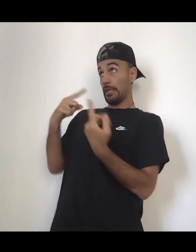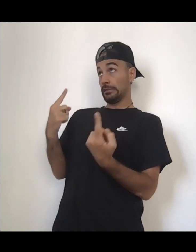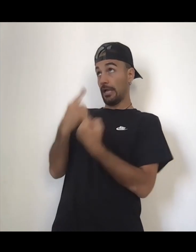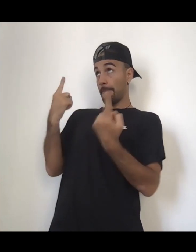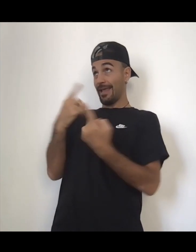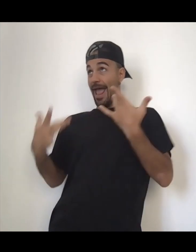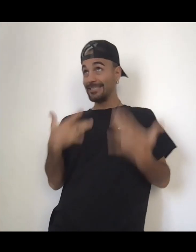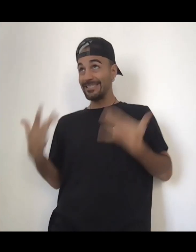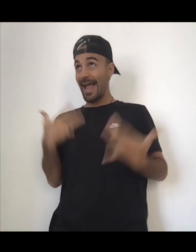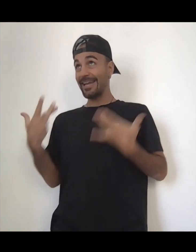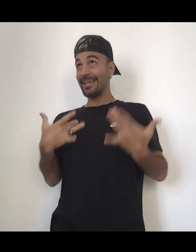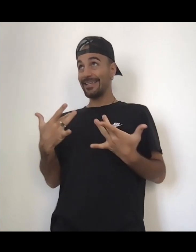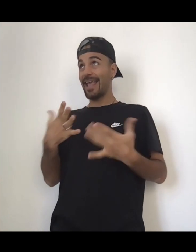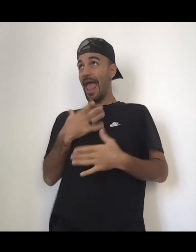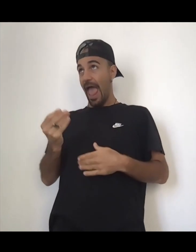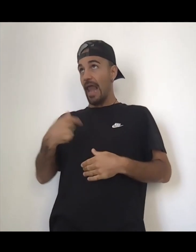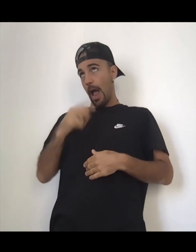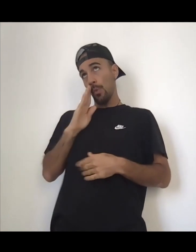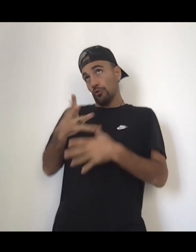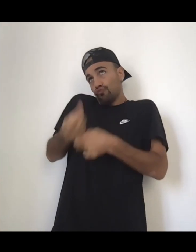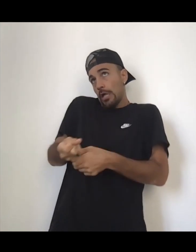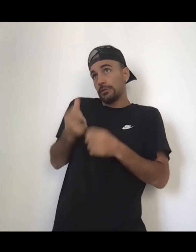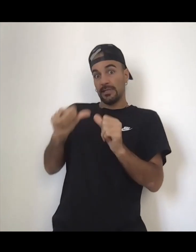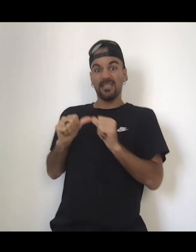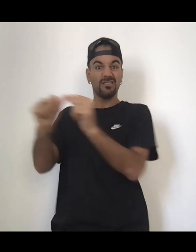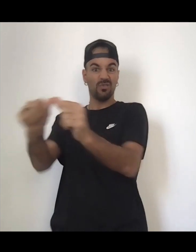can do moving forward. You know what I mean? Like, little things.